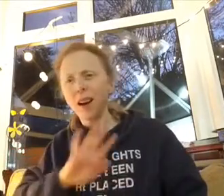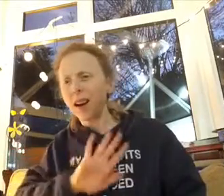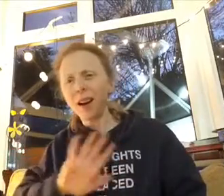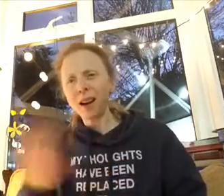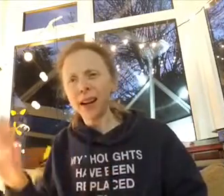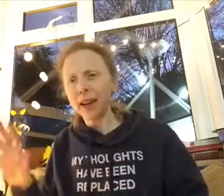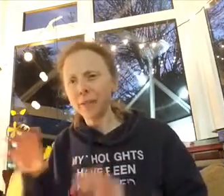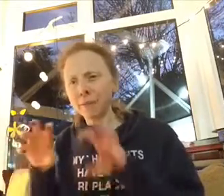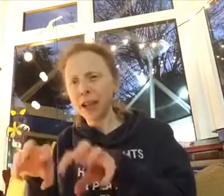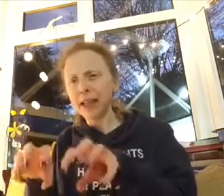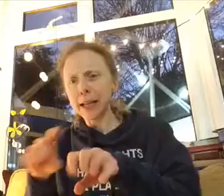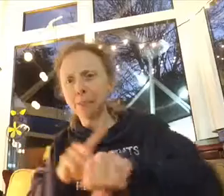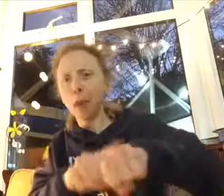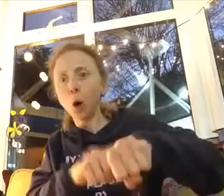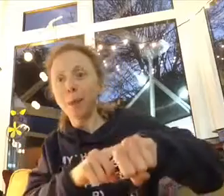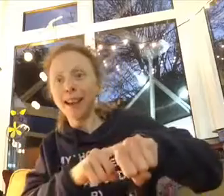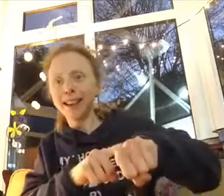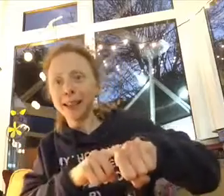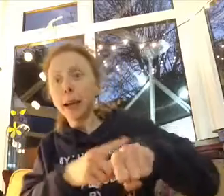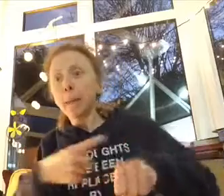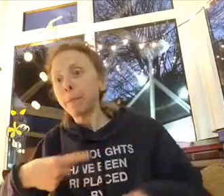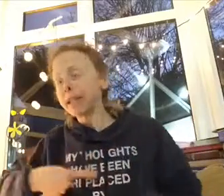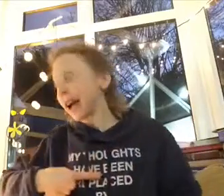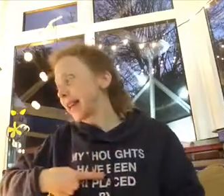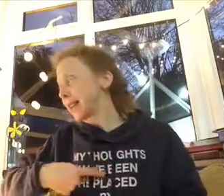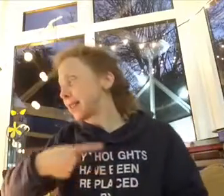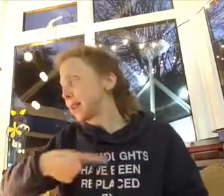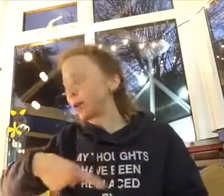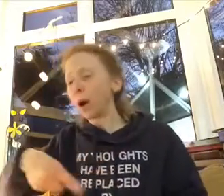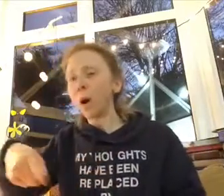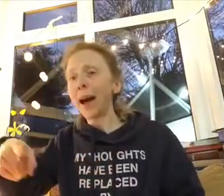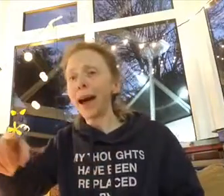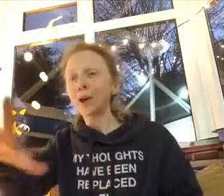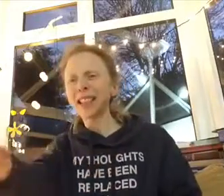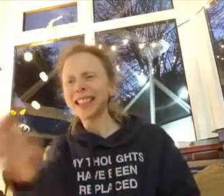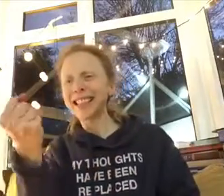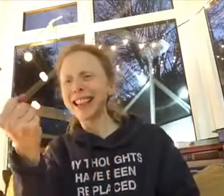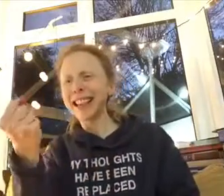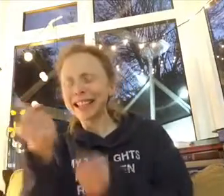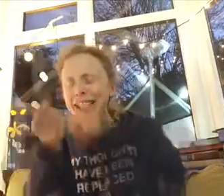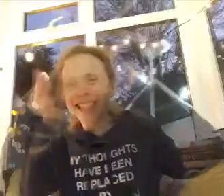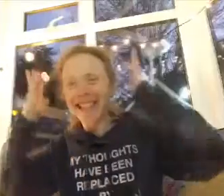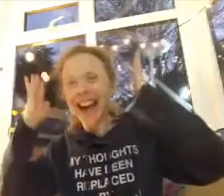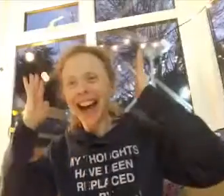I can't freeze this moment but I can still go out and seize the day